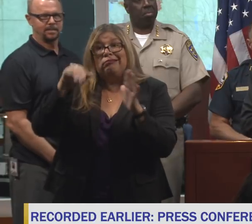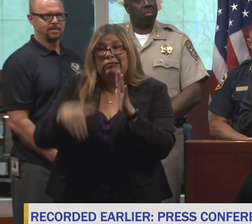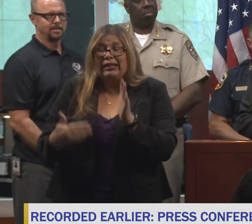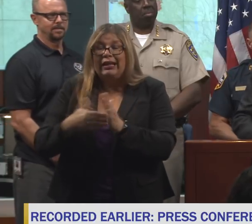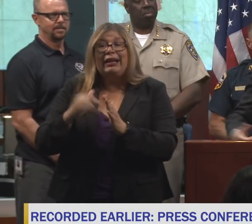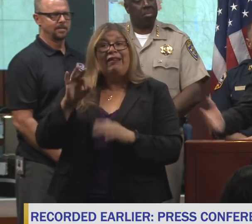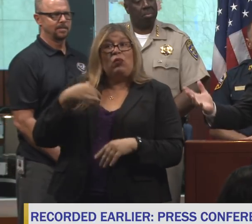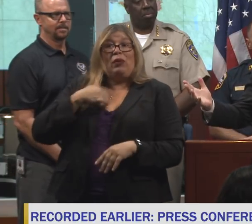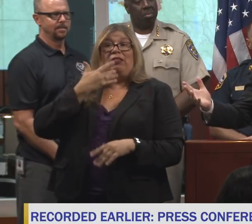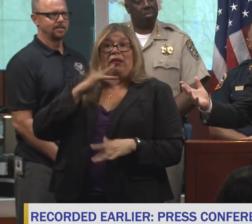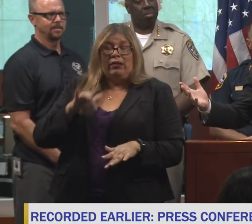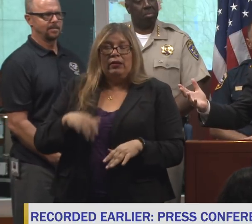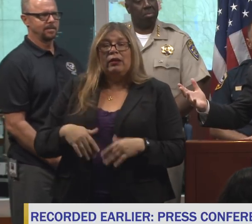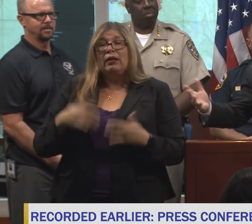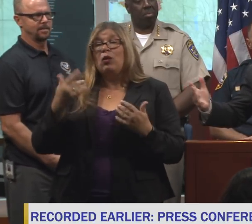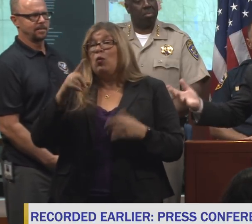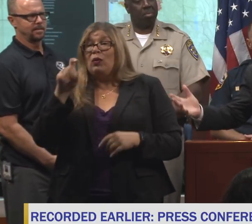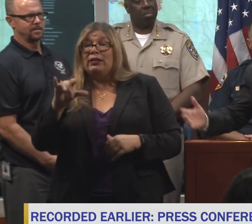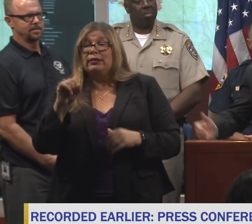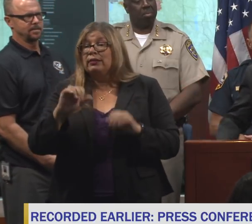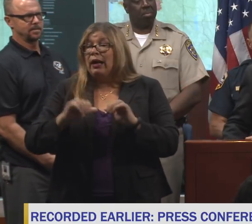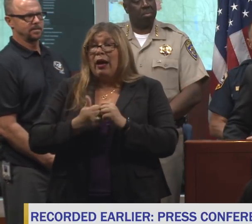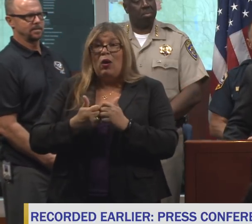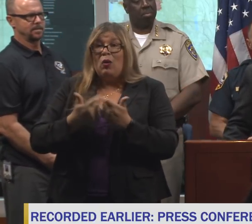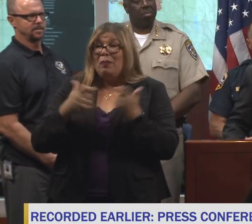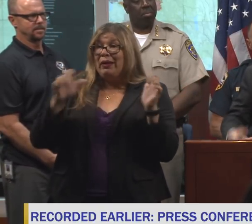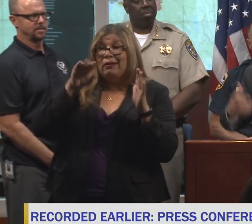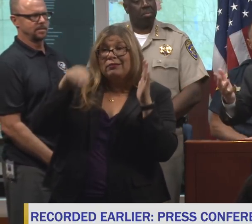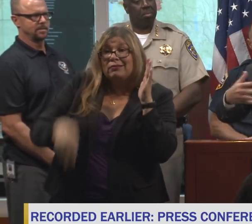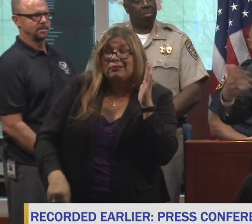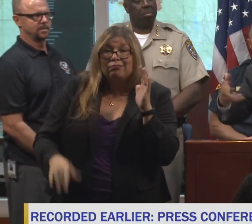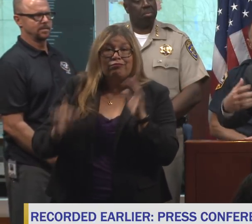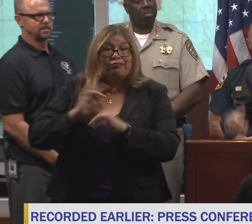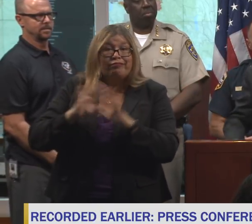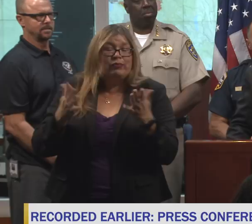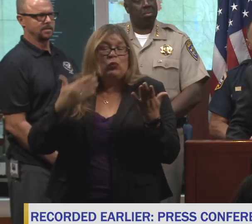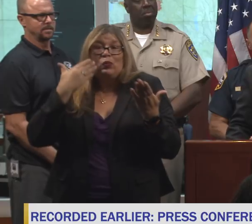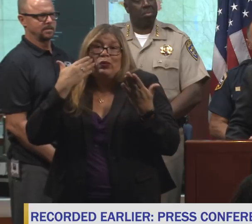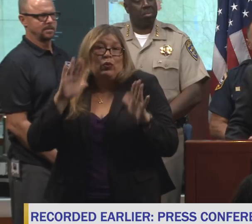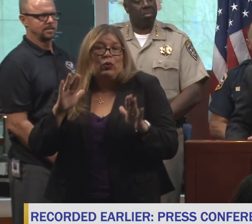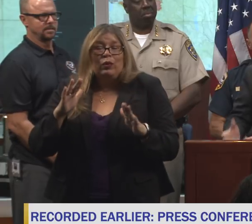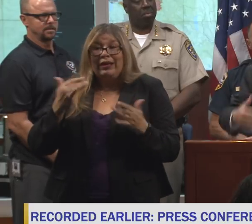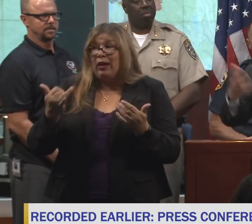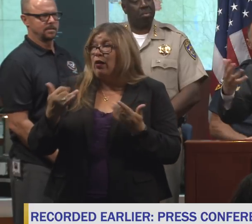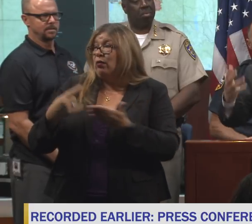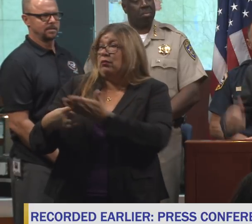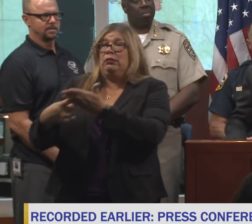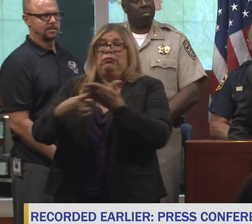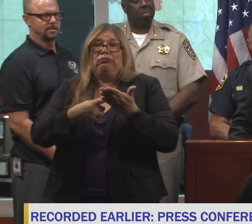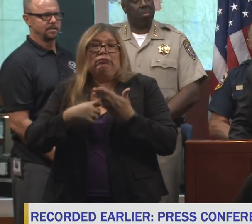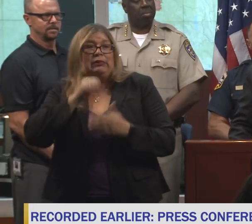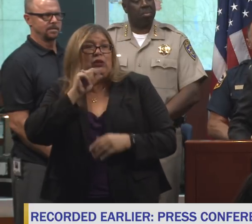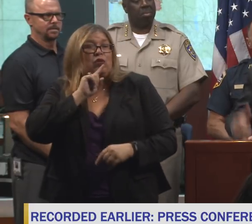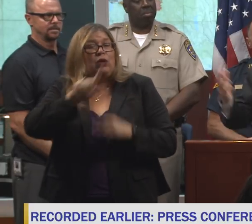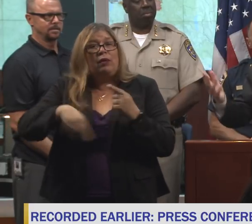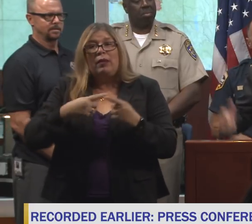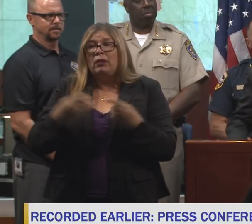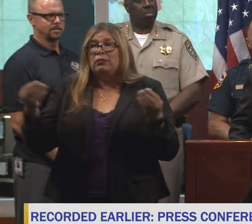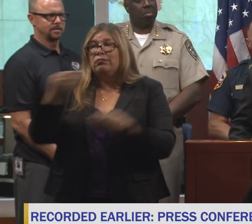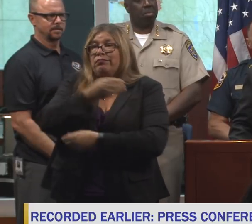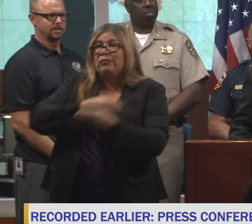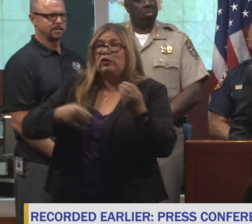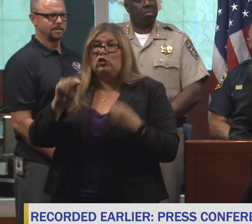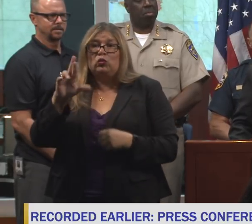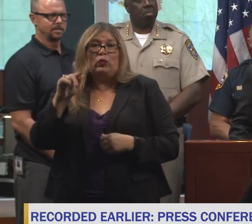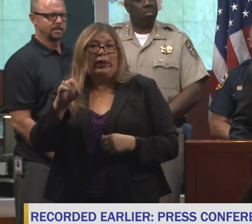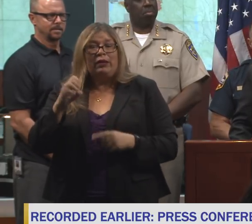away it goes. The only question is how big, how deep. And with all this uncertainty about trade and all the other uncertainties that we're getting out of